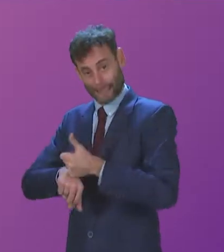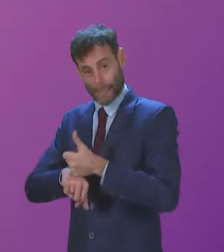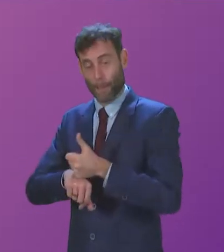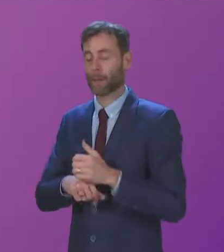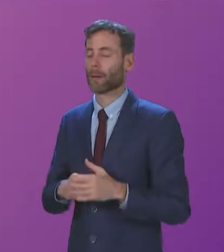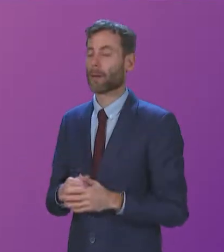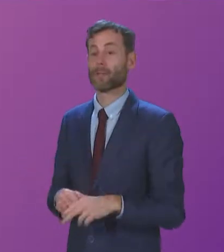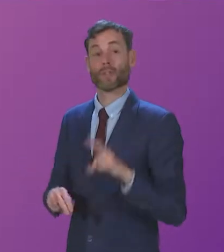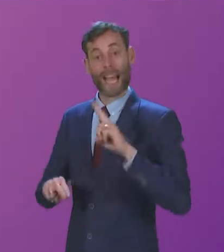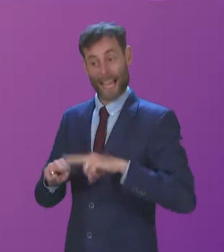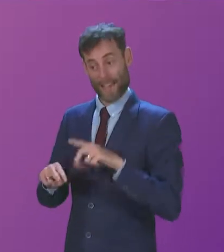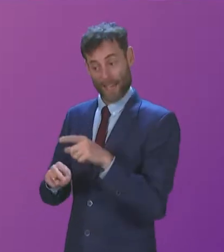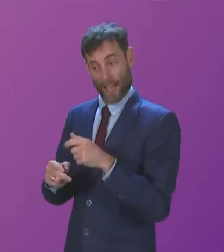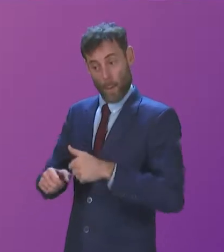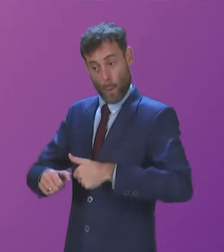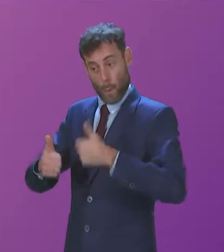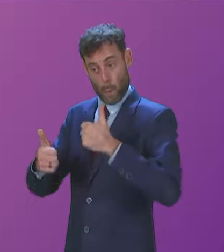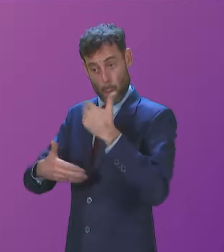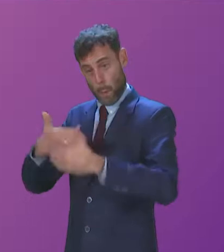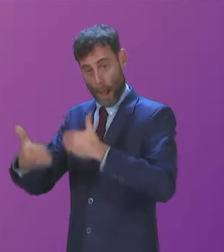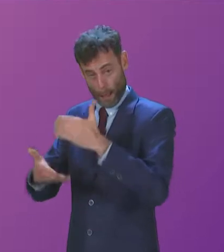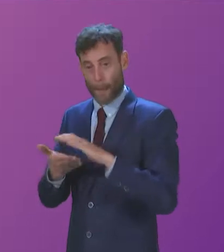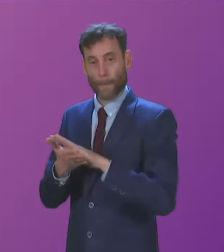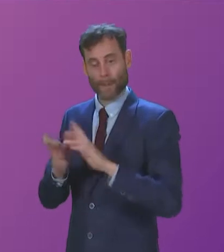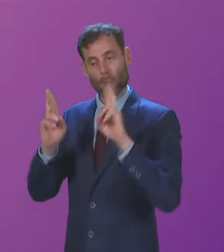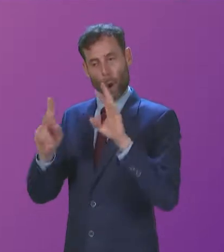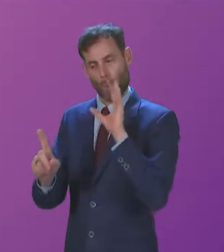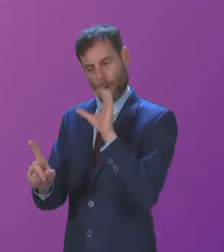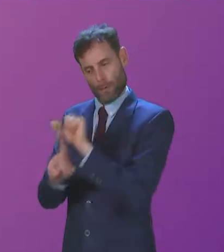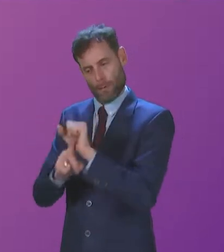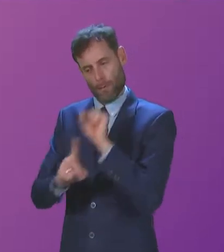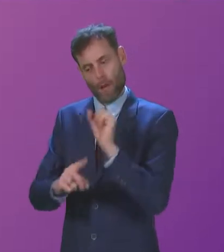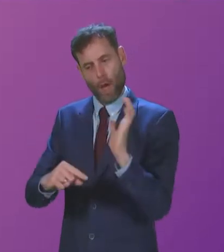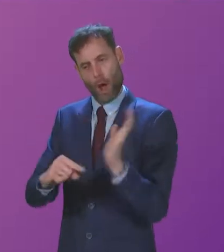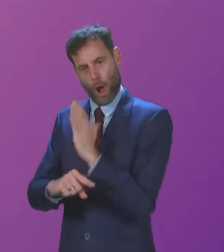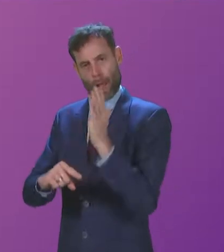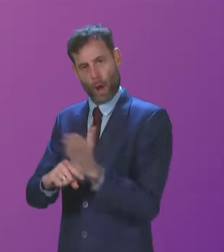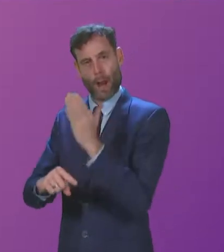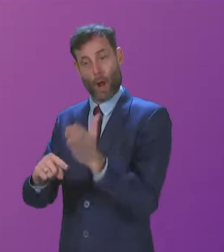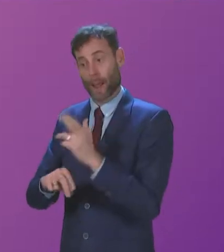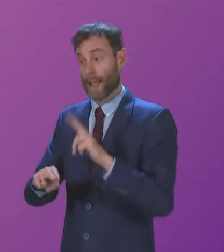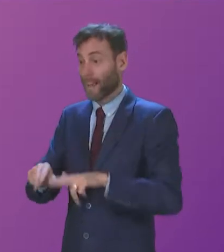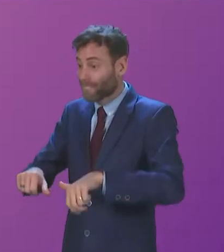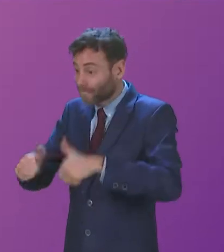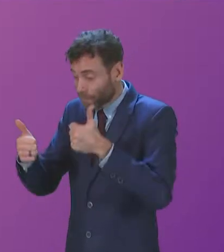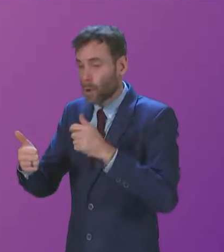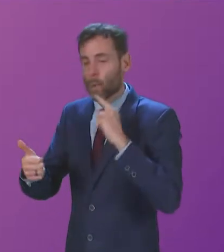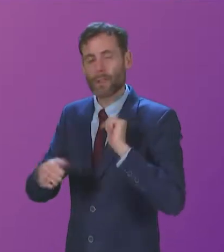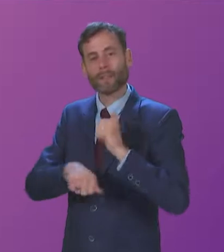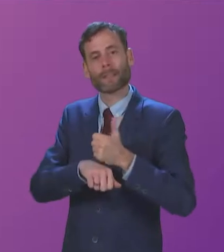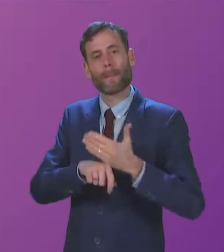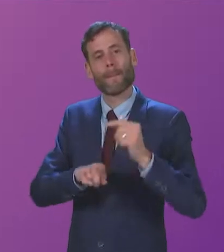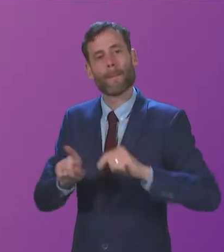them if they are going well, giving us the results that we expect to see. Then we will consider rolling them out further. In terms of more practical support,